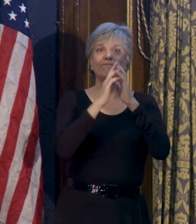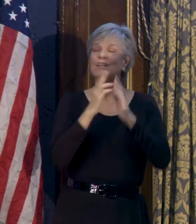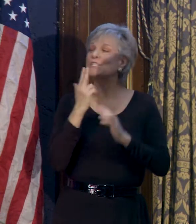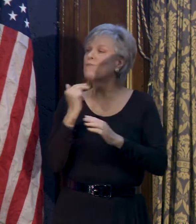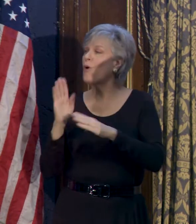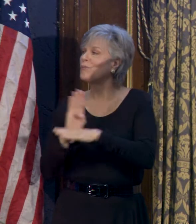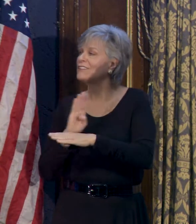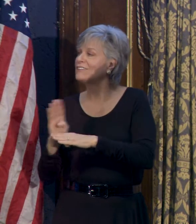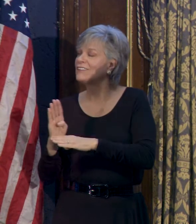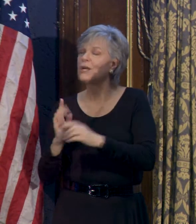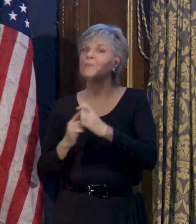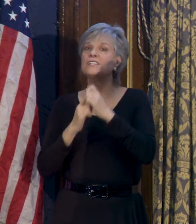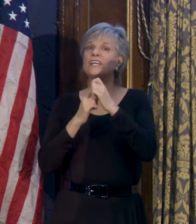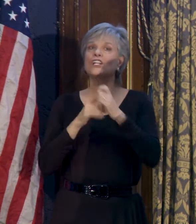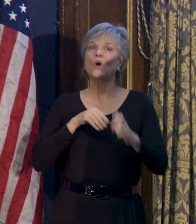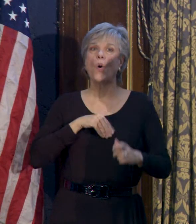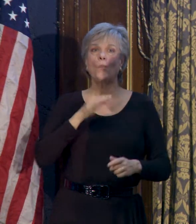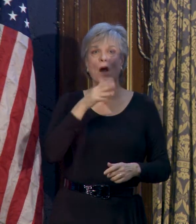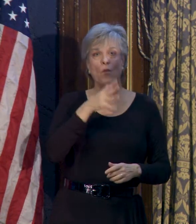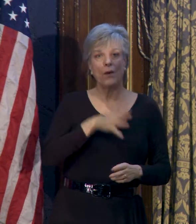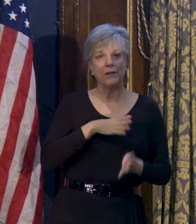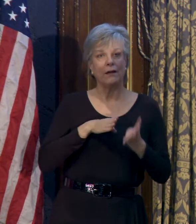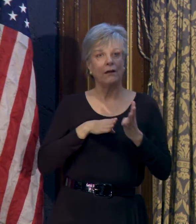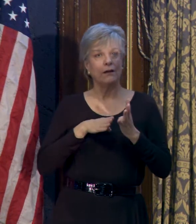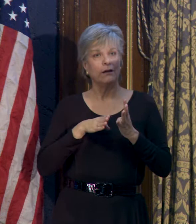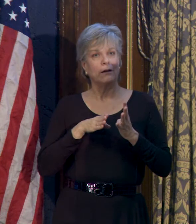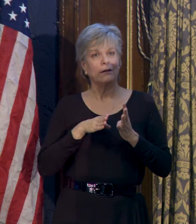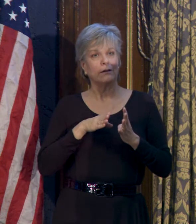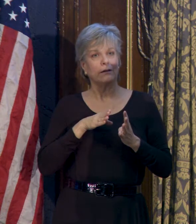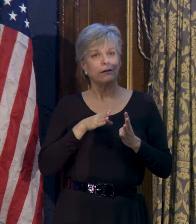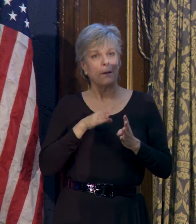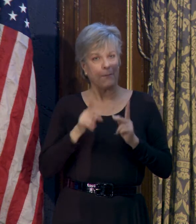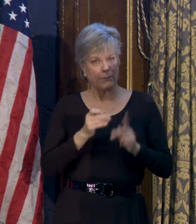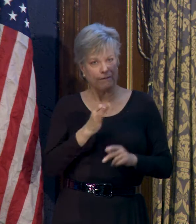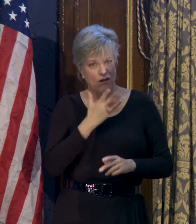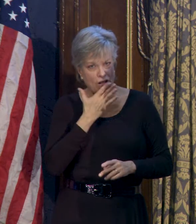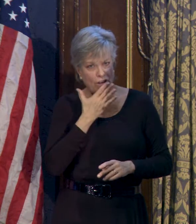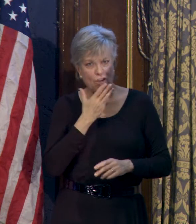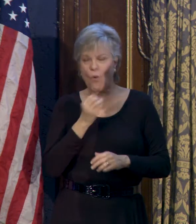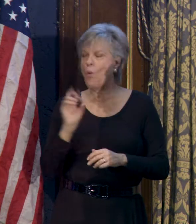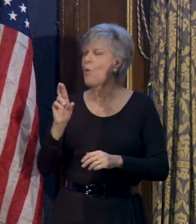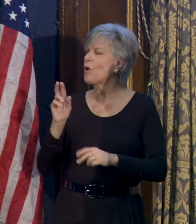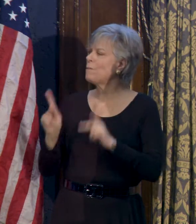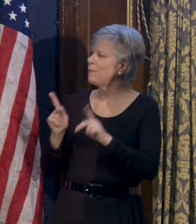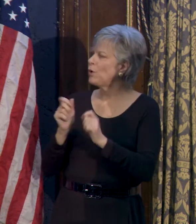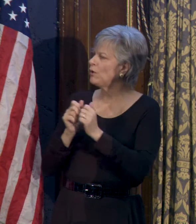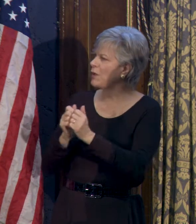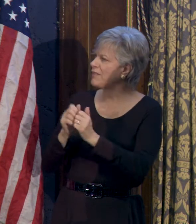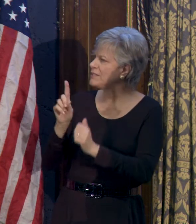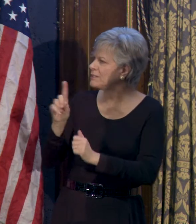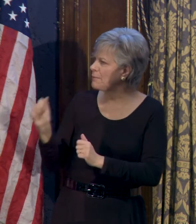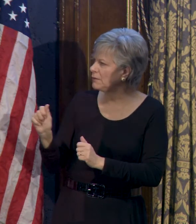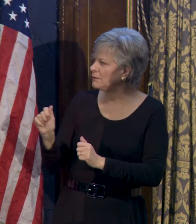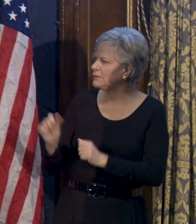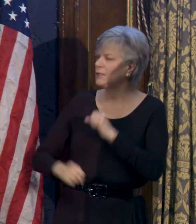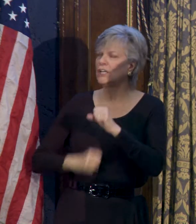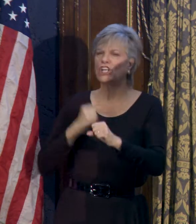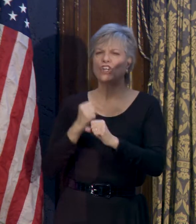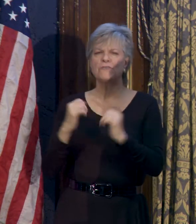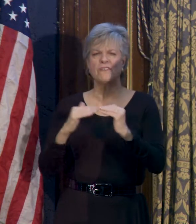particularly those owned by women, minorities, or people living with disabilities. Years of inequity,